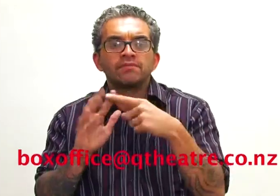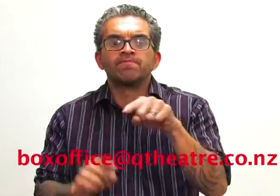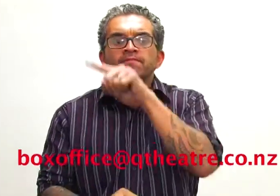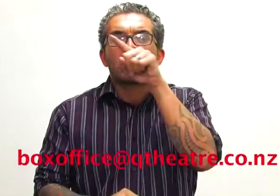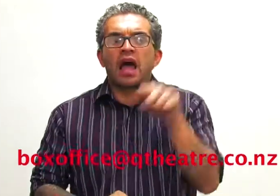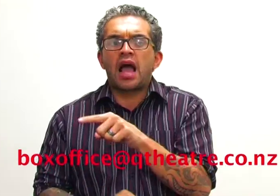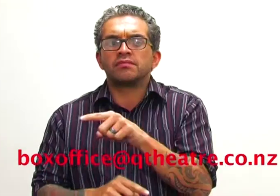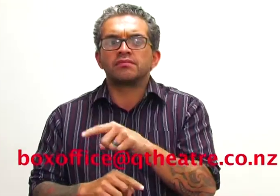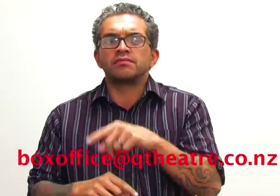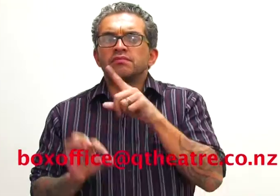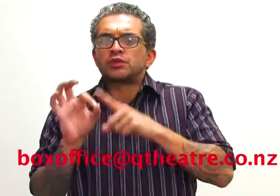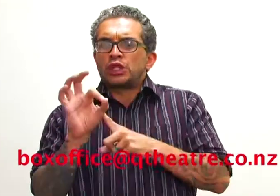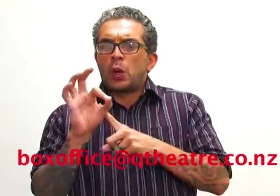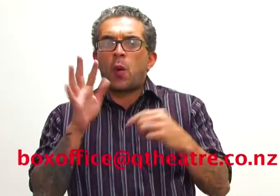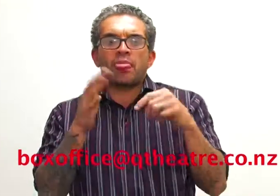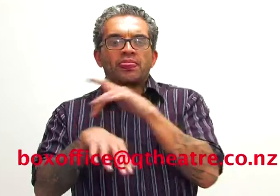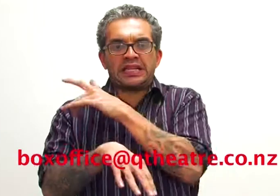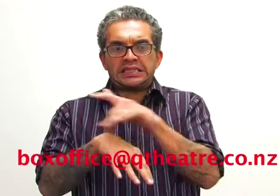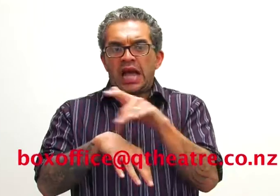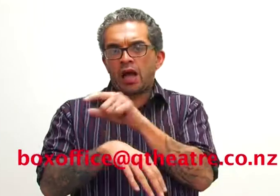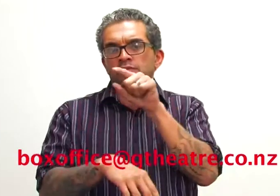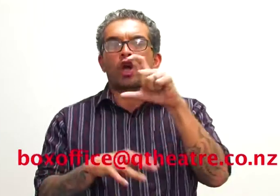at qtheatre.co.nz.